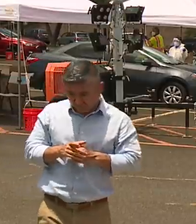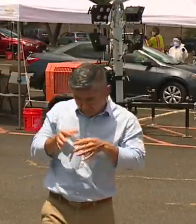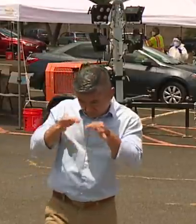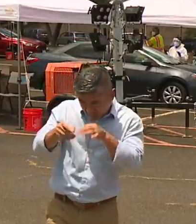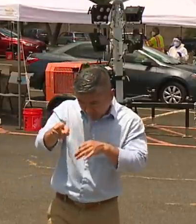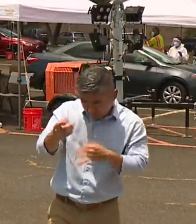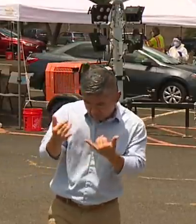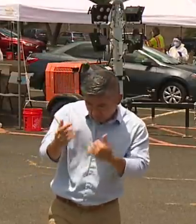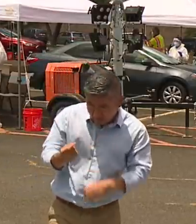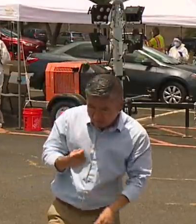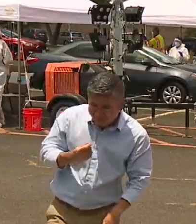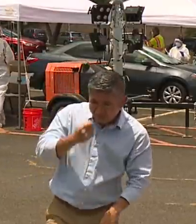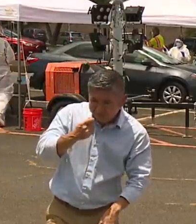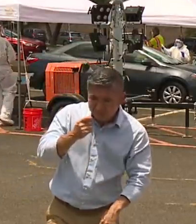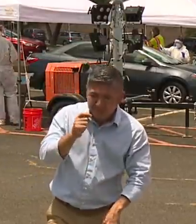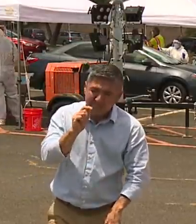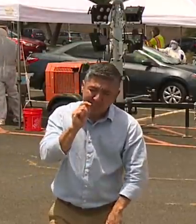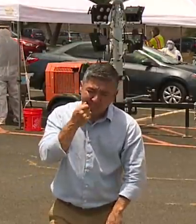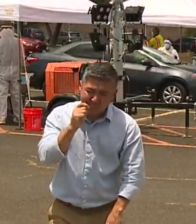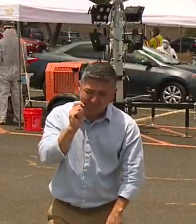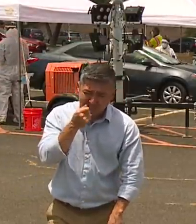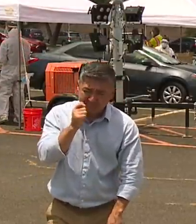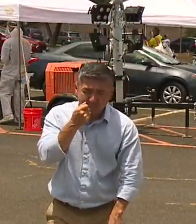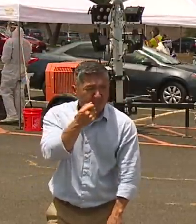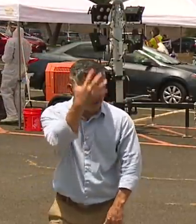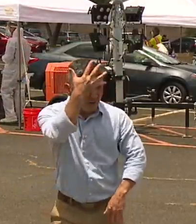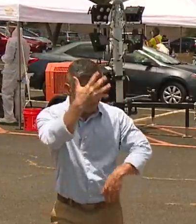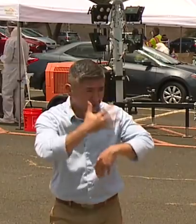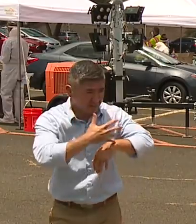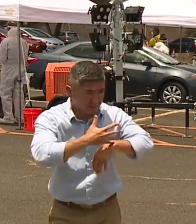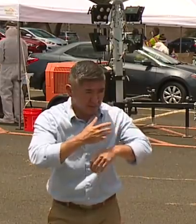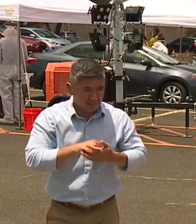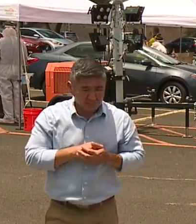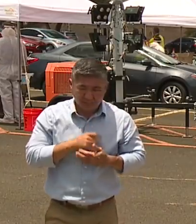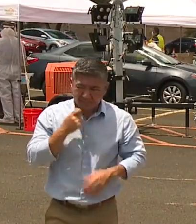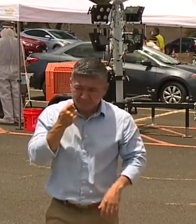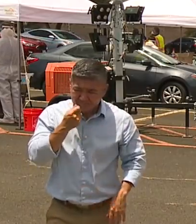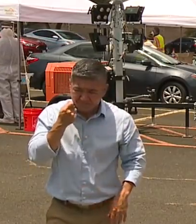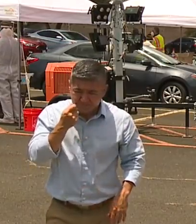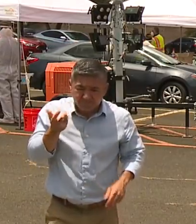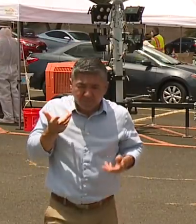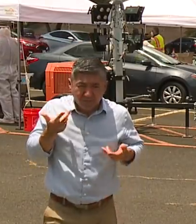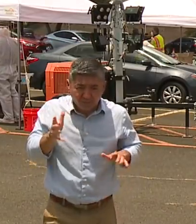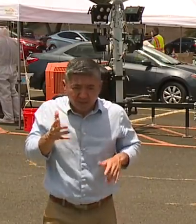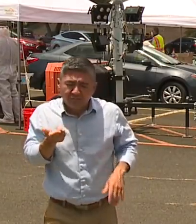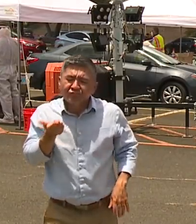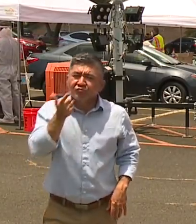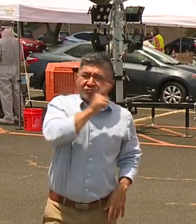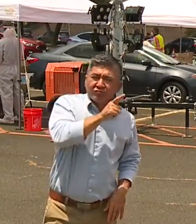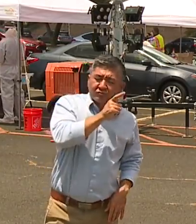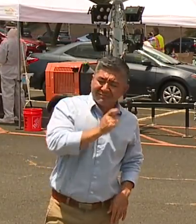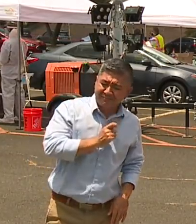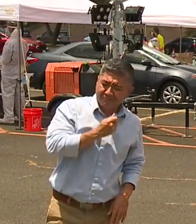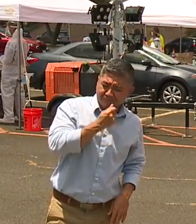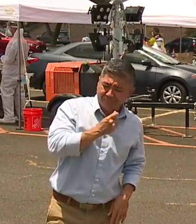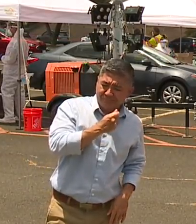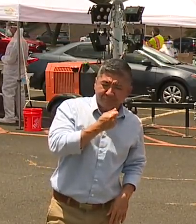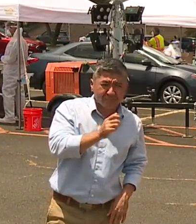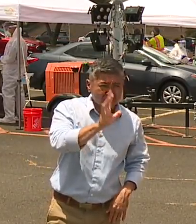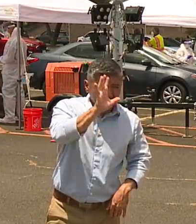nostril, just the tip, and turn it around five times on one side. You'll put it in the other nostril,